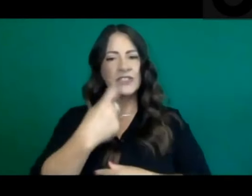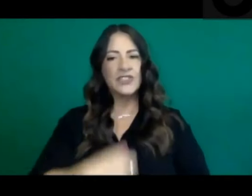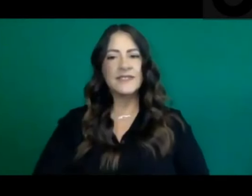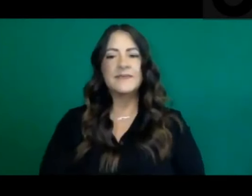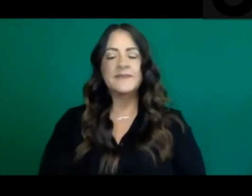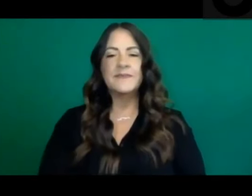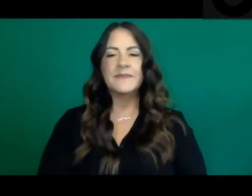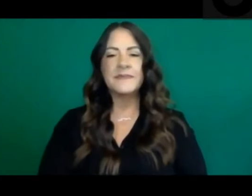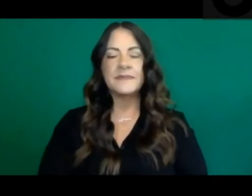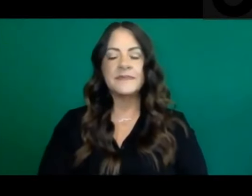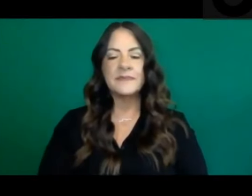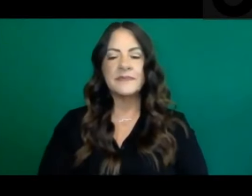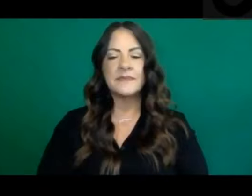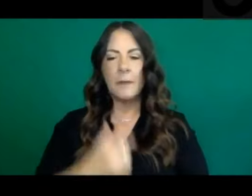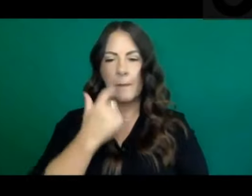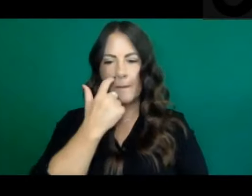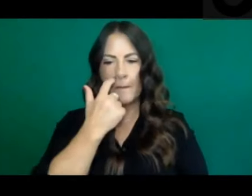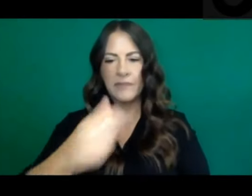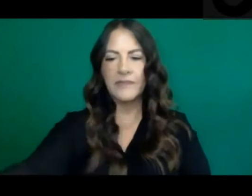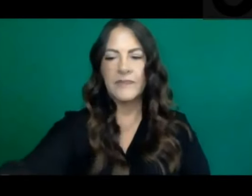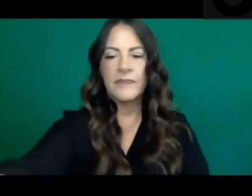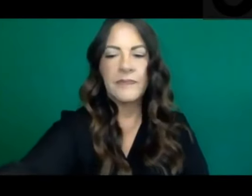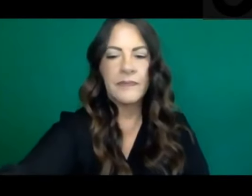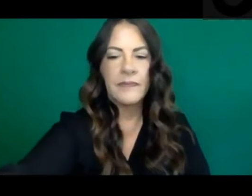Phil Willen, the Los Angeles Clients.